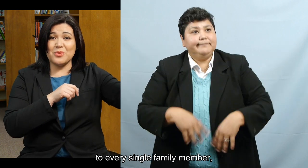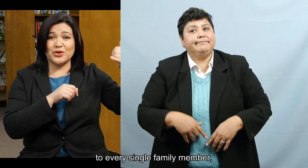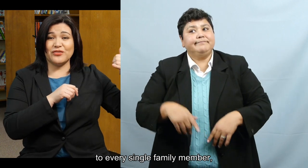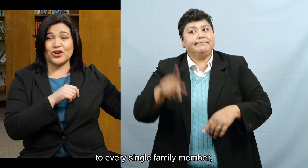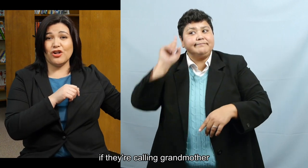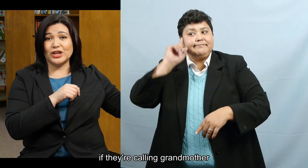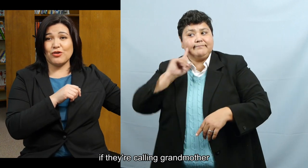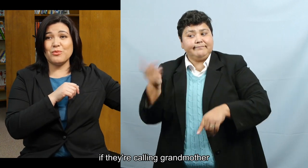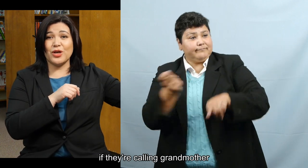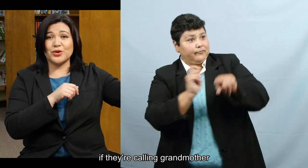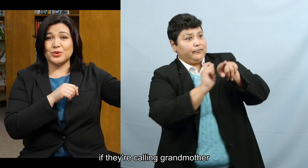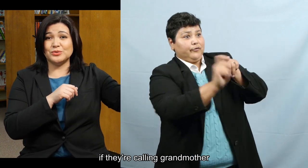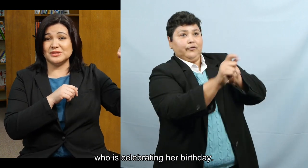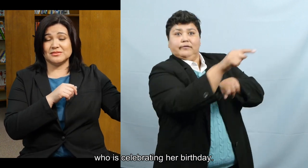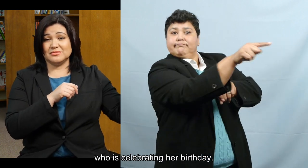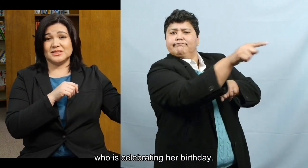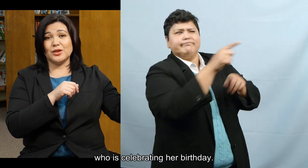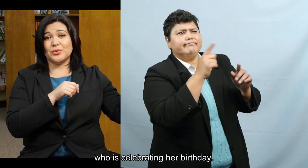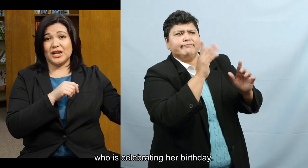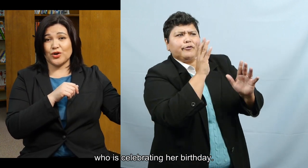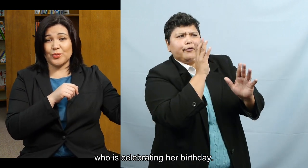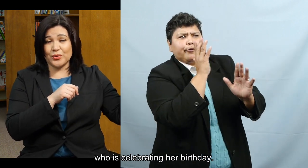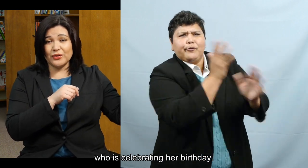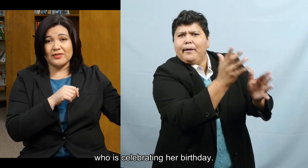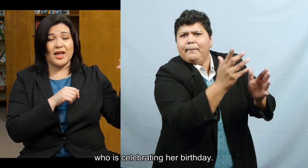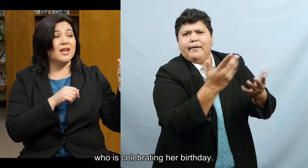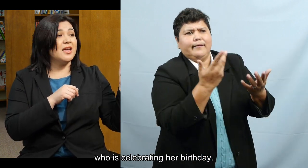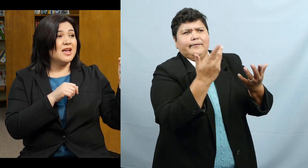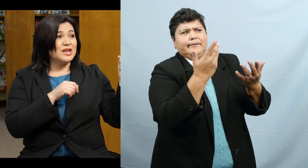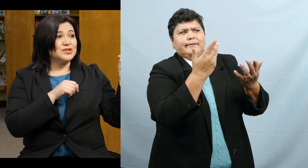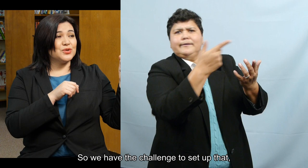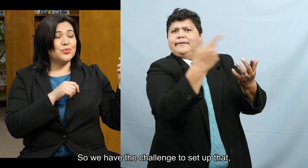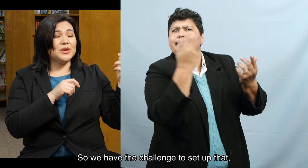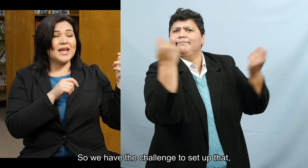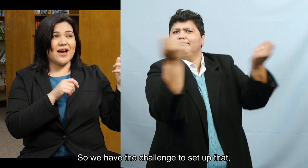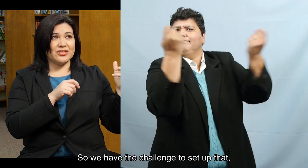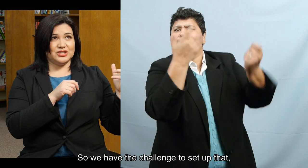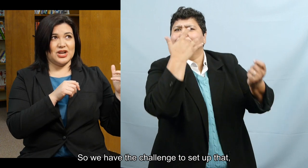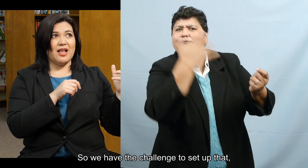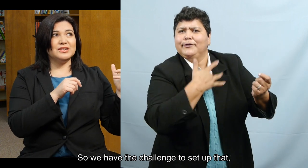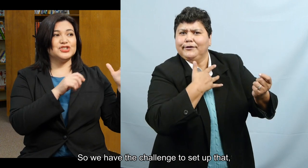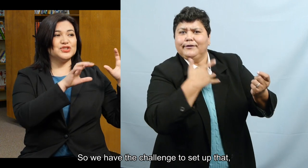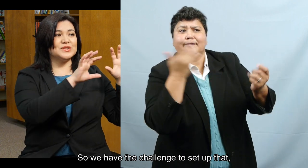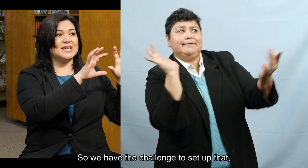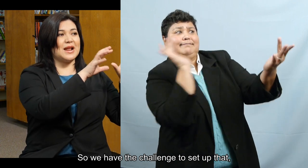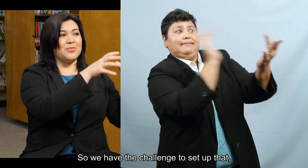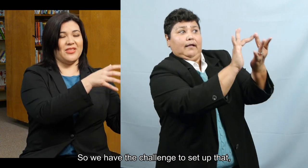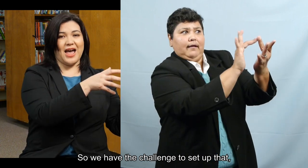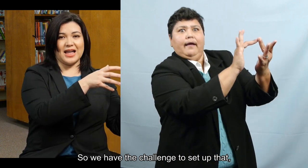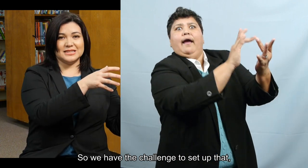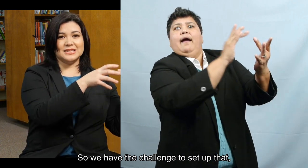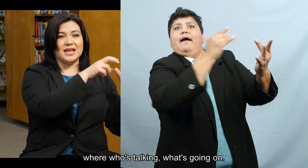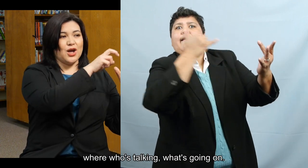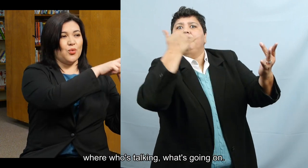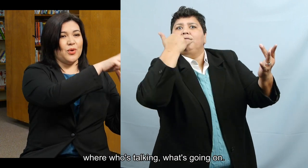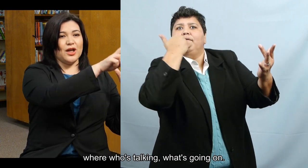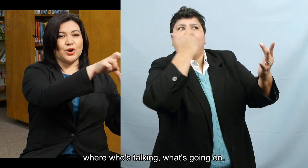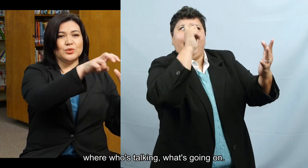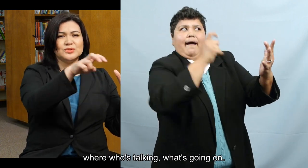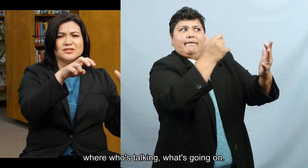family member if they're calling grandmother who's celebrating her birthday. So we have the challenge to set up that